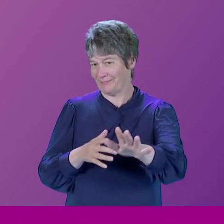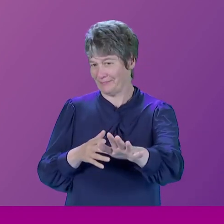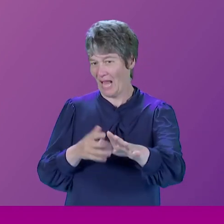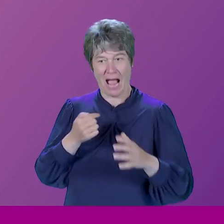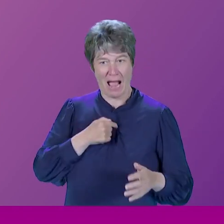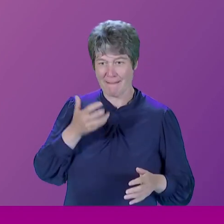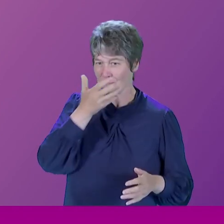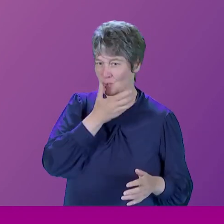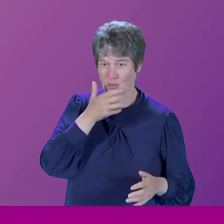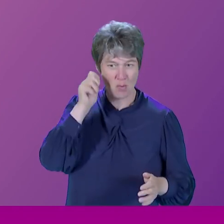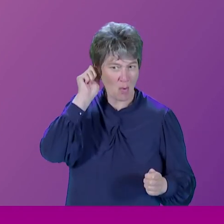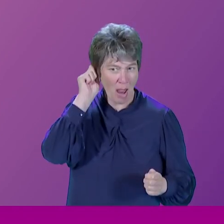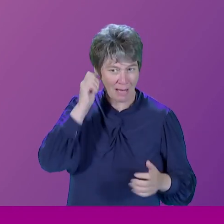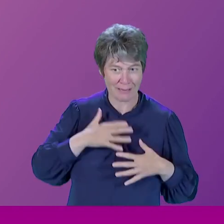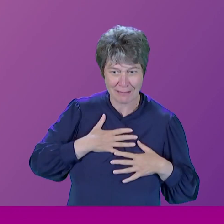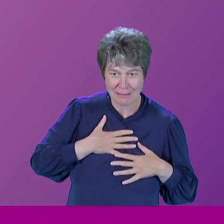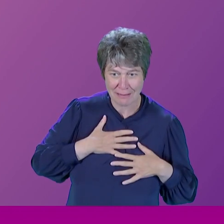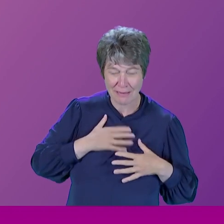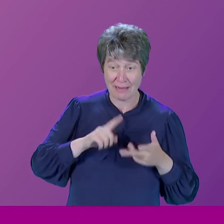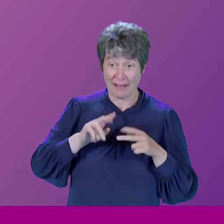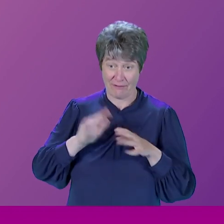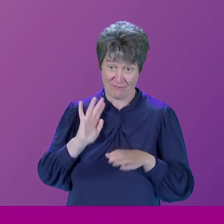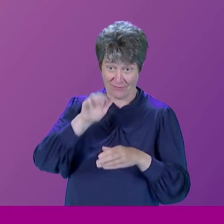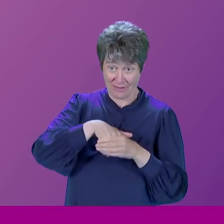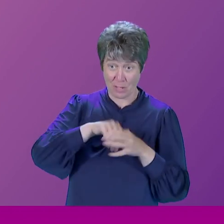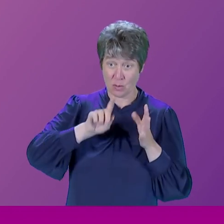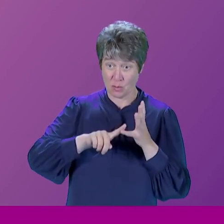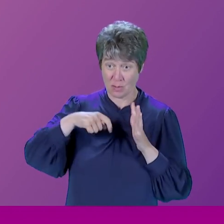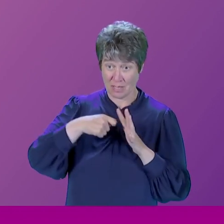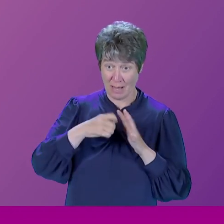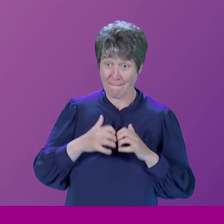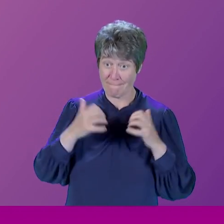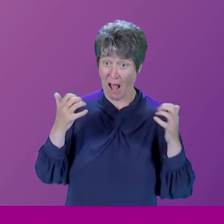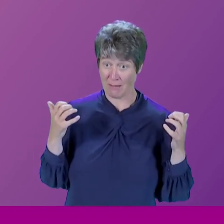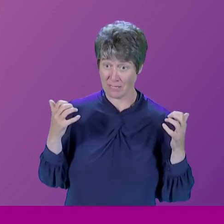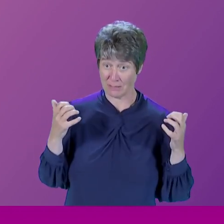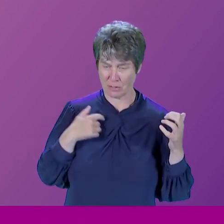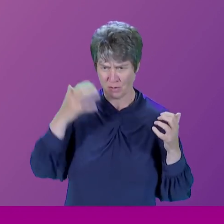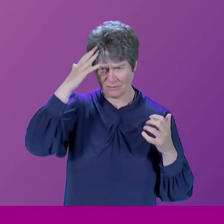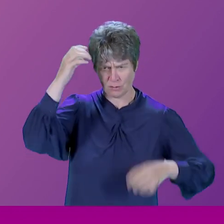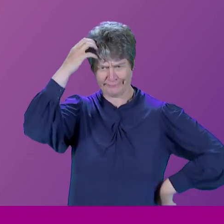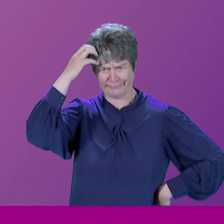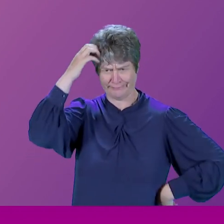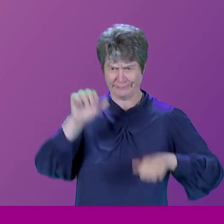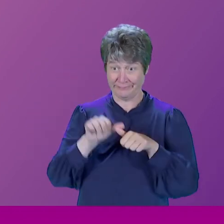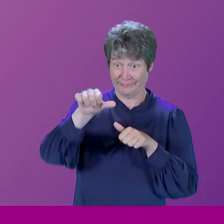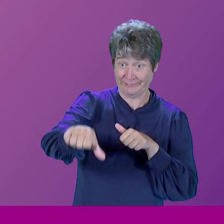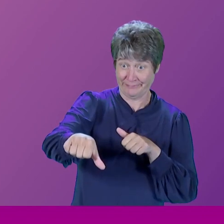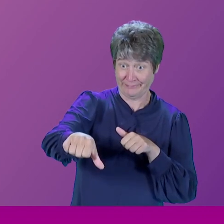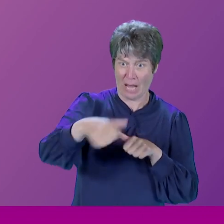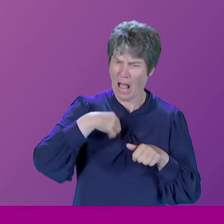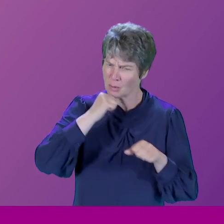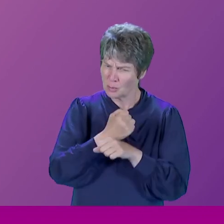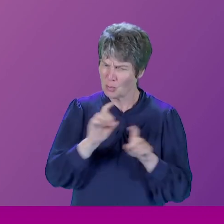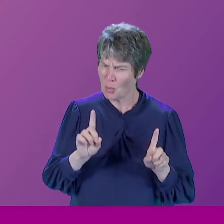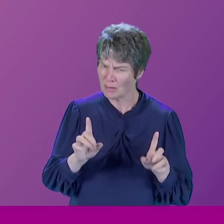You know, when you're a member of the UK parliament, you do worry about what you're going to do next. If I can give you a simile, I